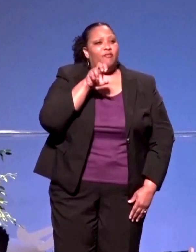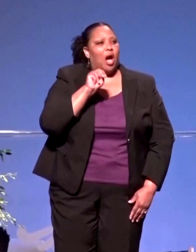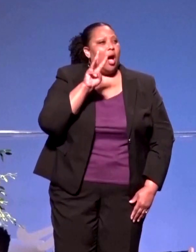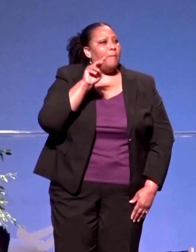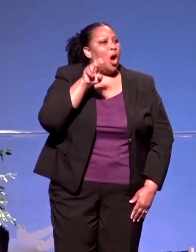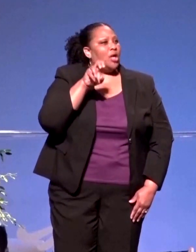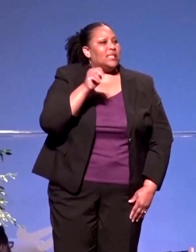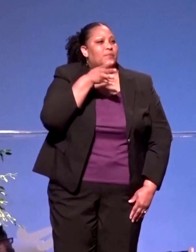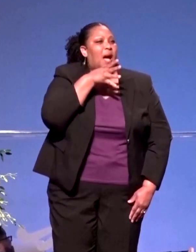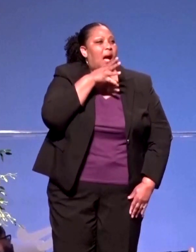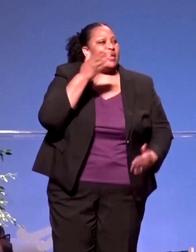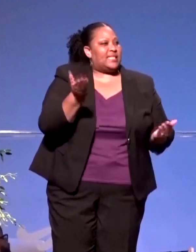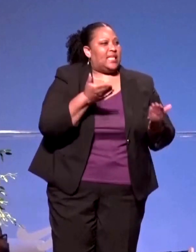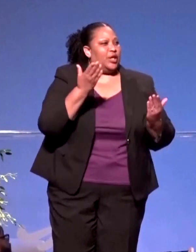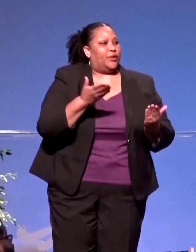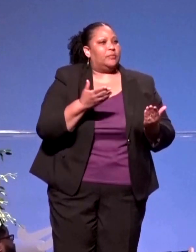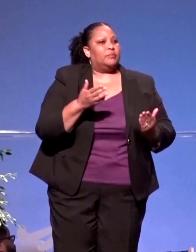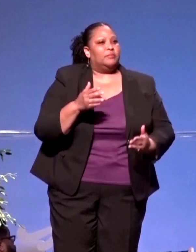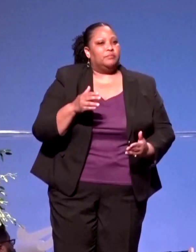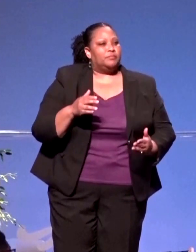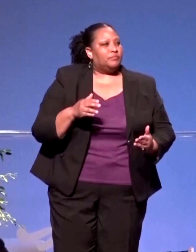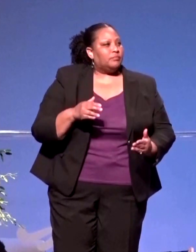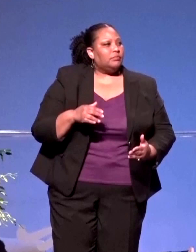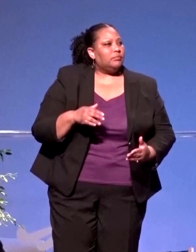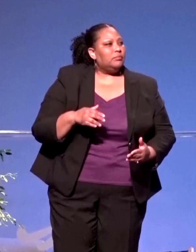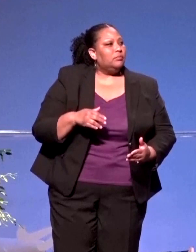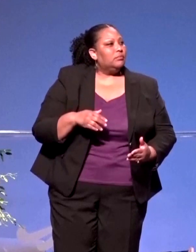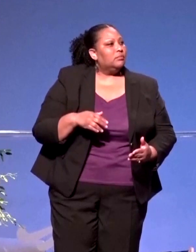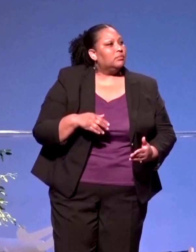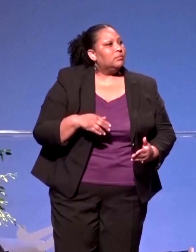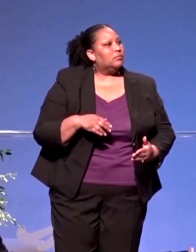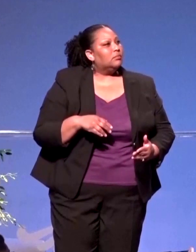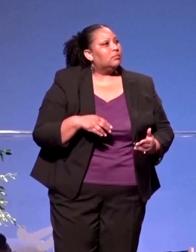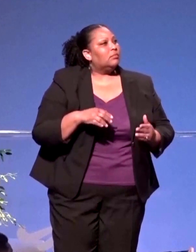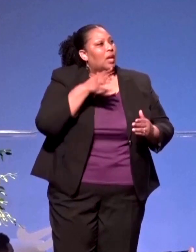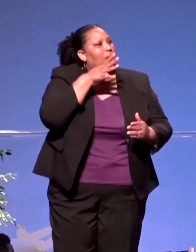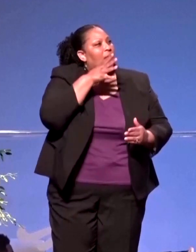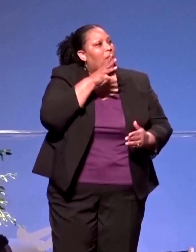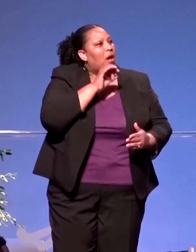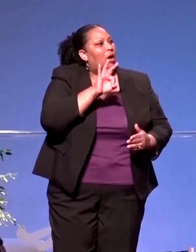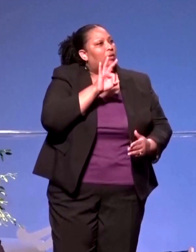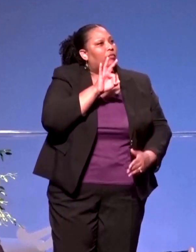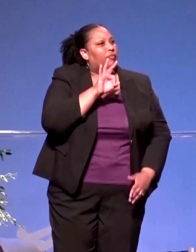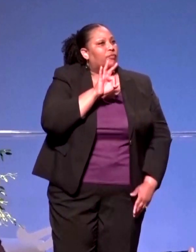stand the mother